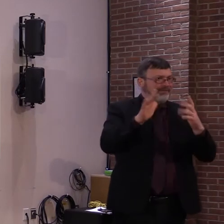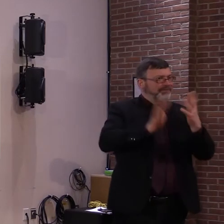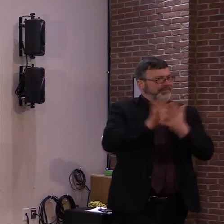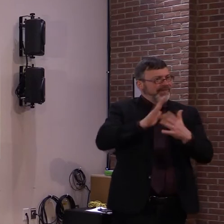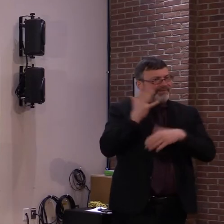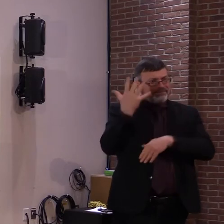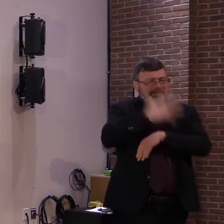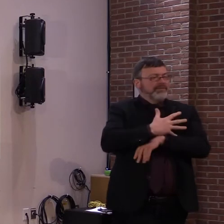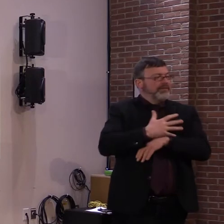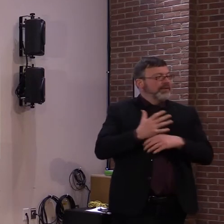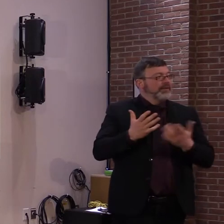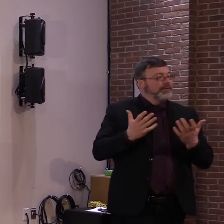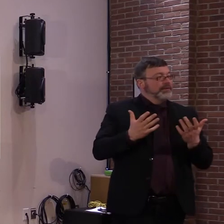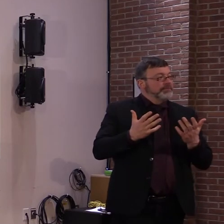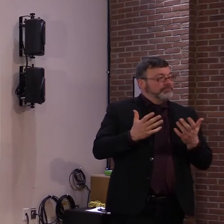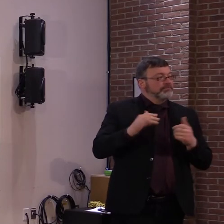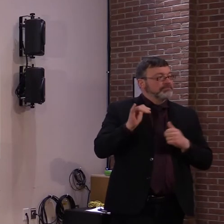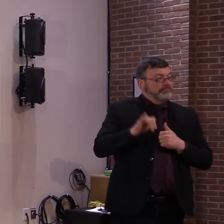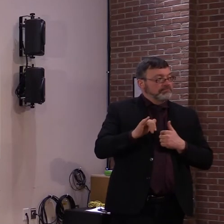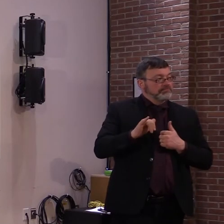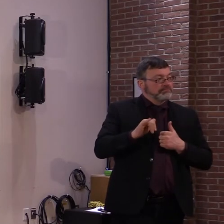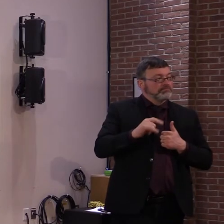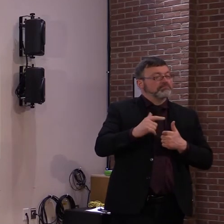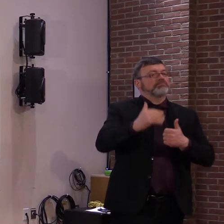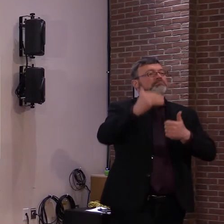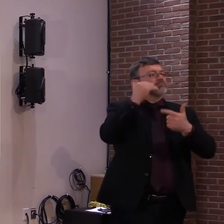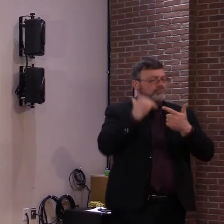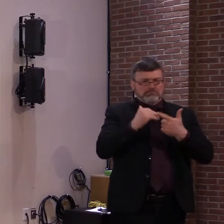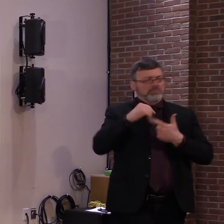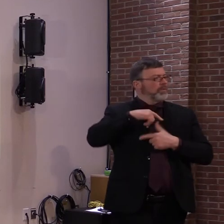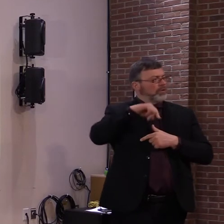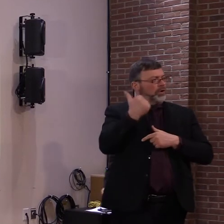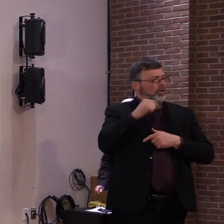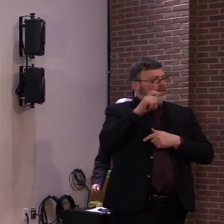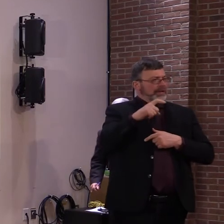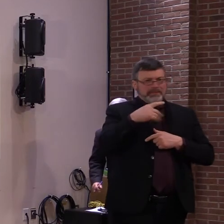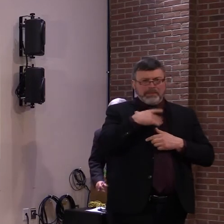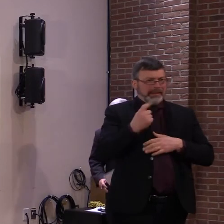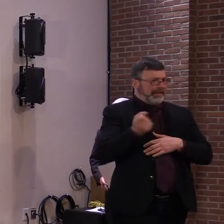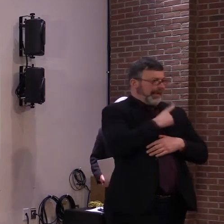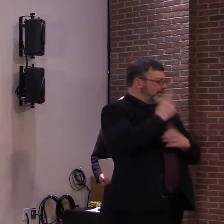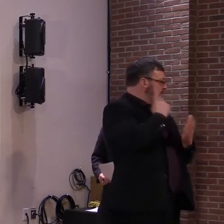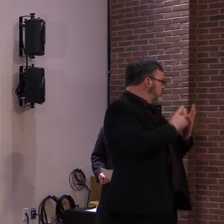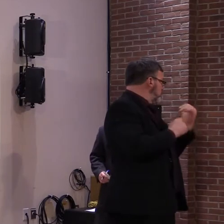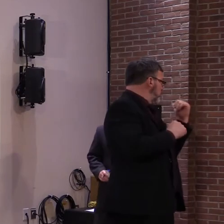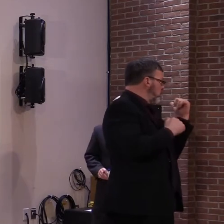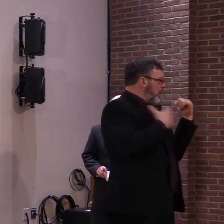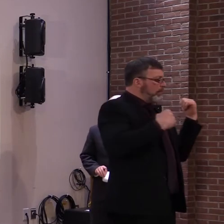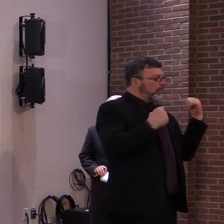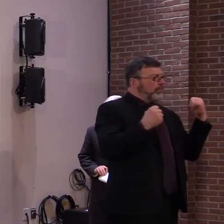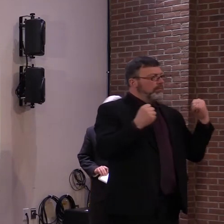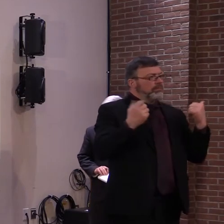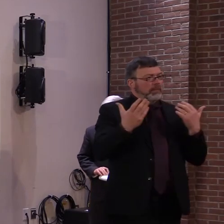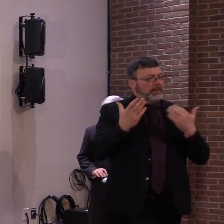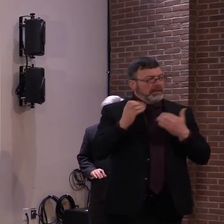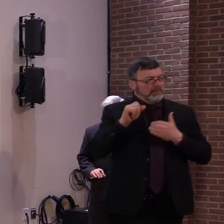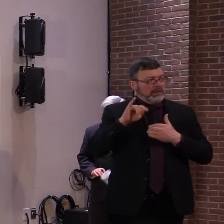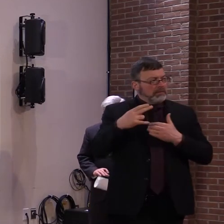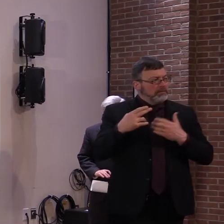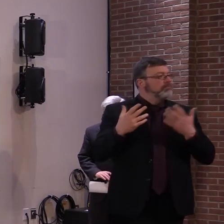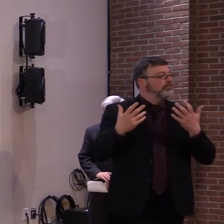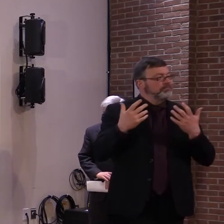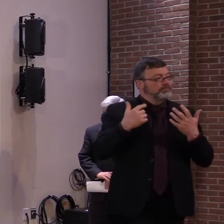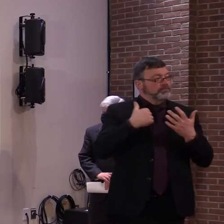question that I have regarding case data, it might be for Secretary Smith or Dr. Levine. I noticed today the town by town map that gets released on Fridays was